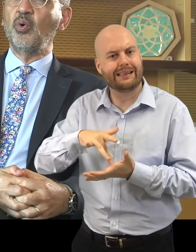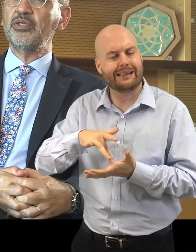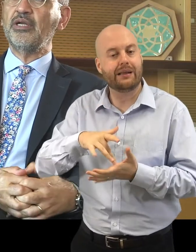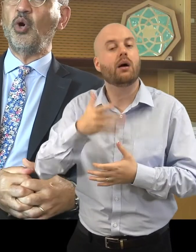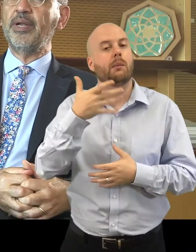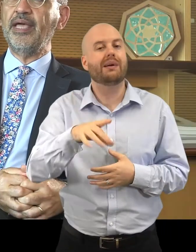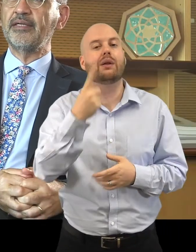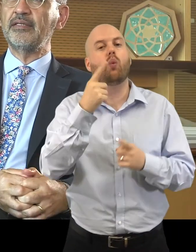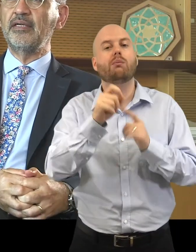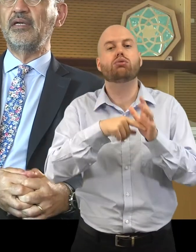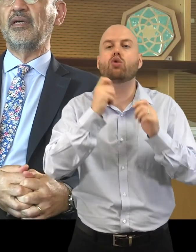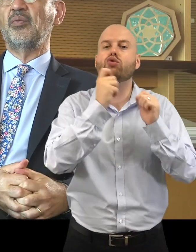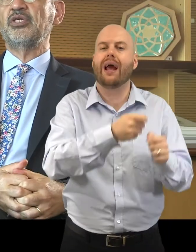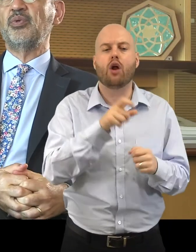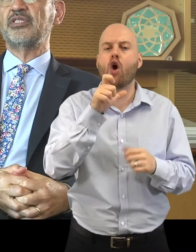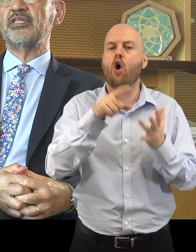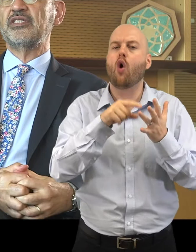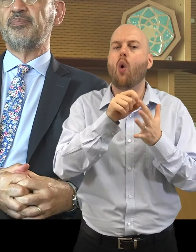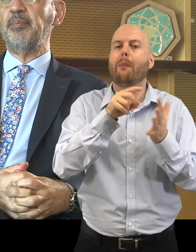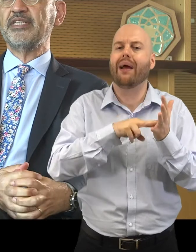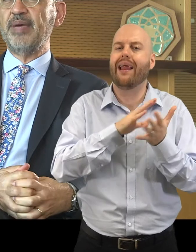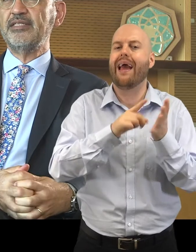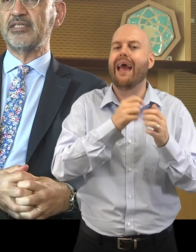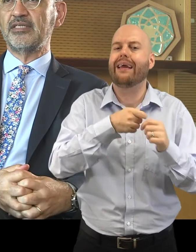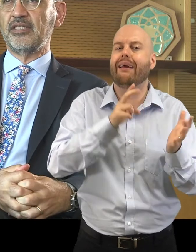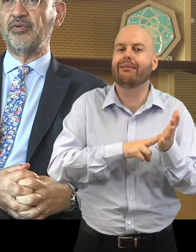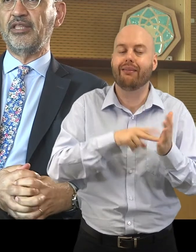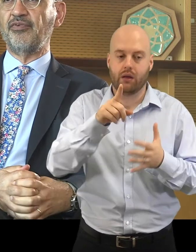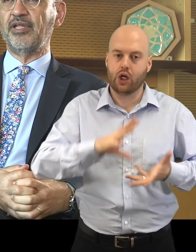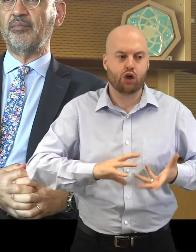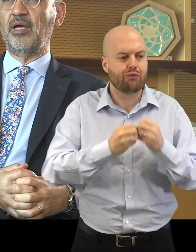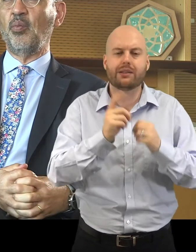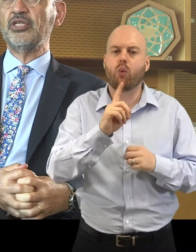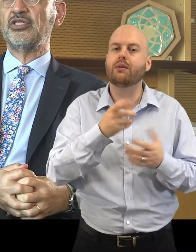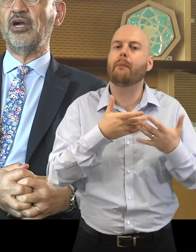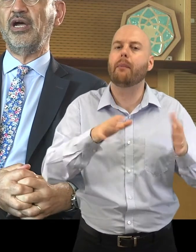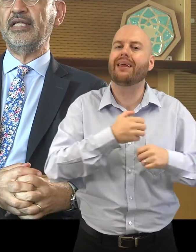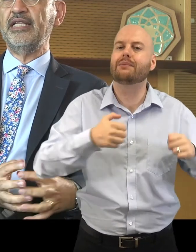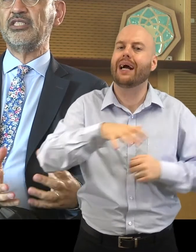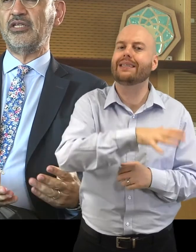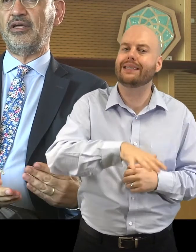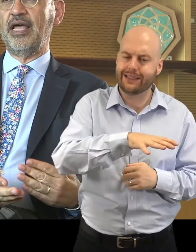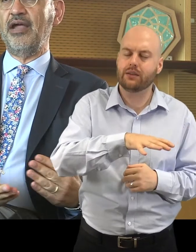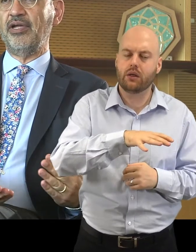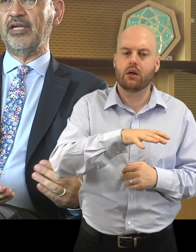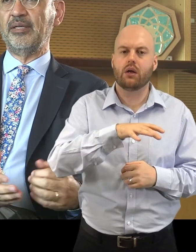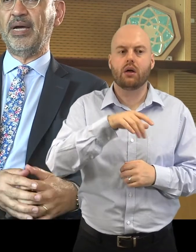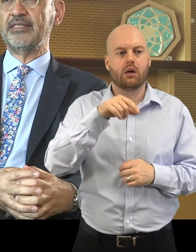award in Copenhagen, which was public spaces created for them, which in this area, in the past